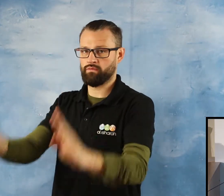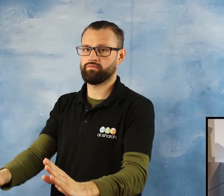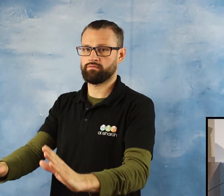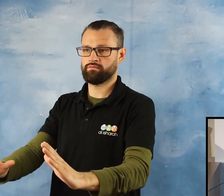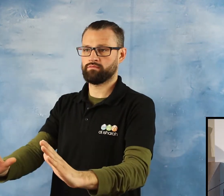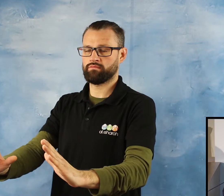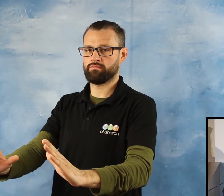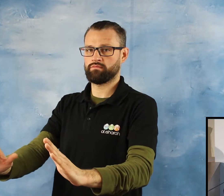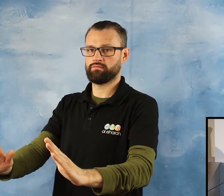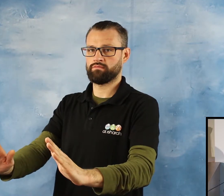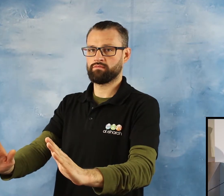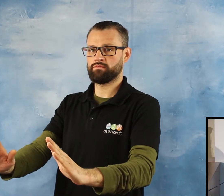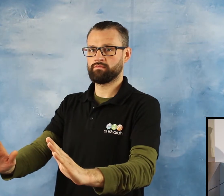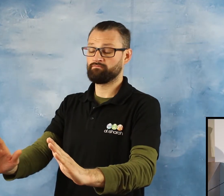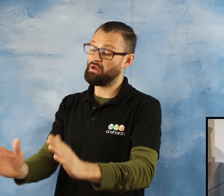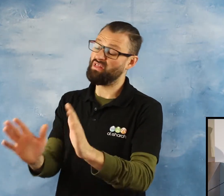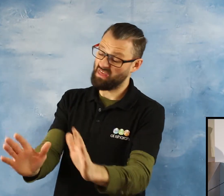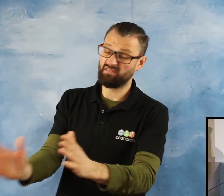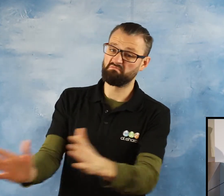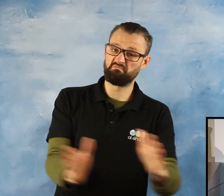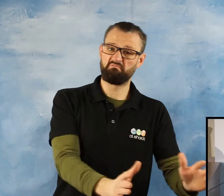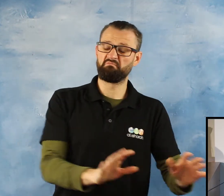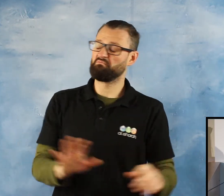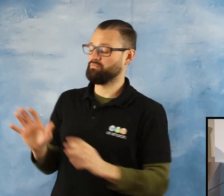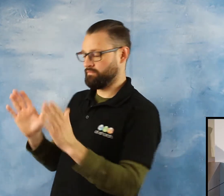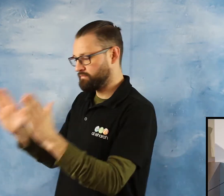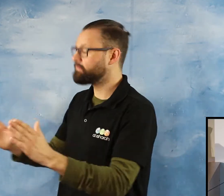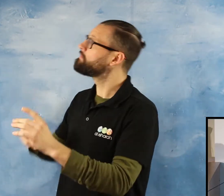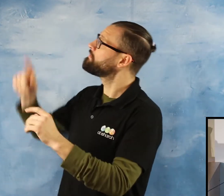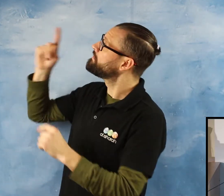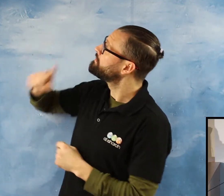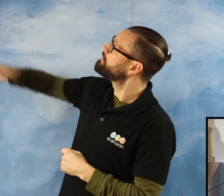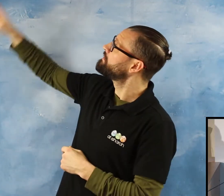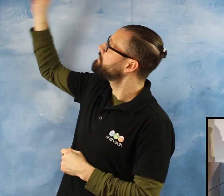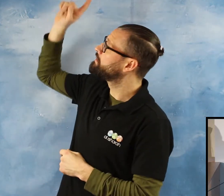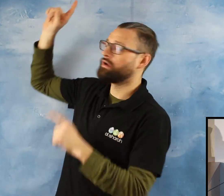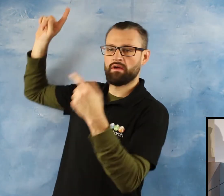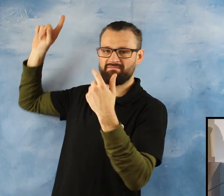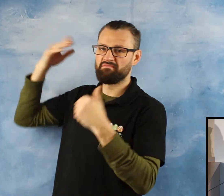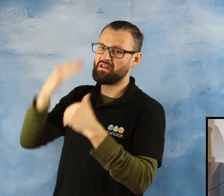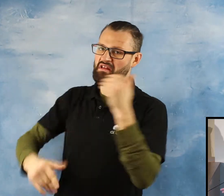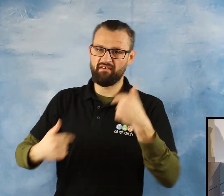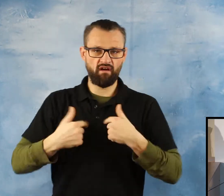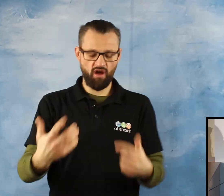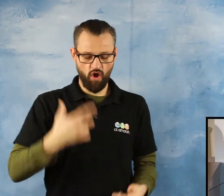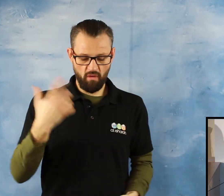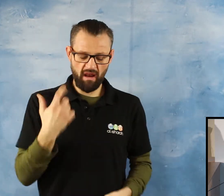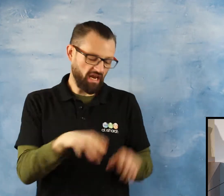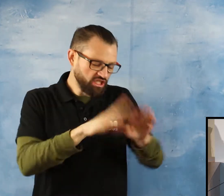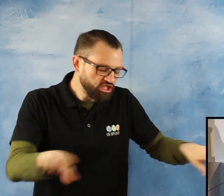careful That Allah Subhanahu wa ta'ala We complain about Our children They are very naughty They don't listen to us They don't respect us They don't respect